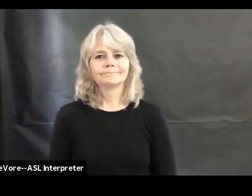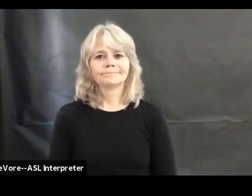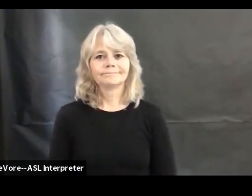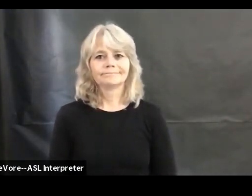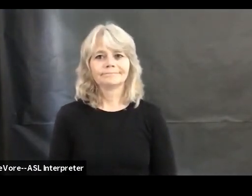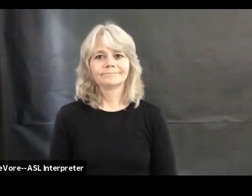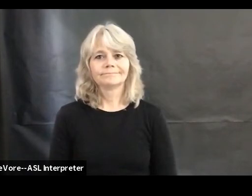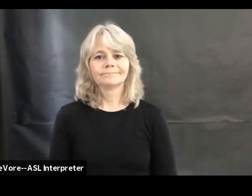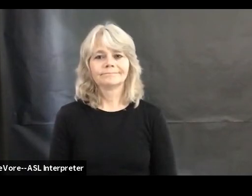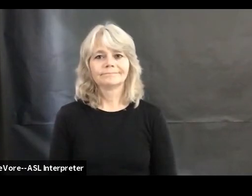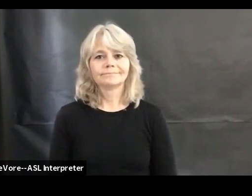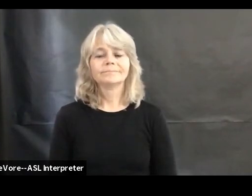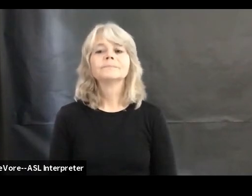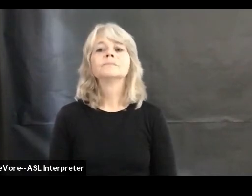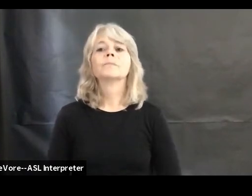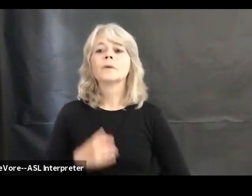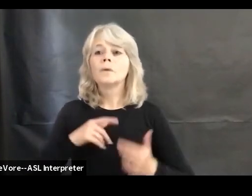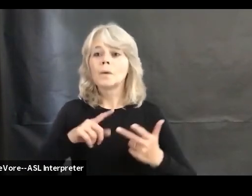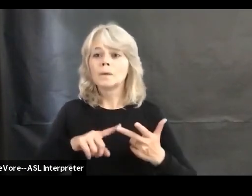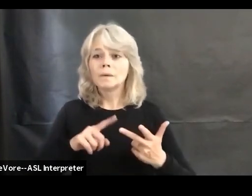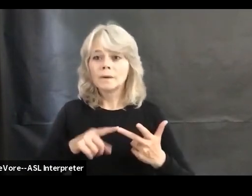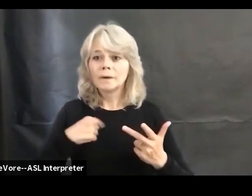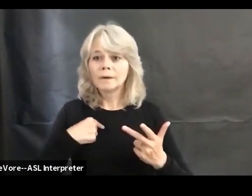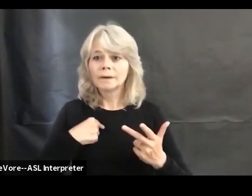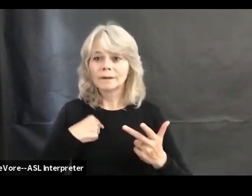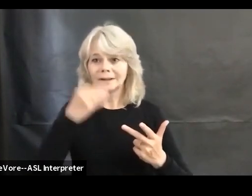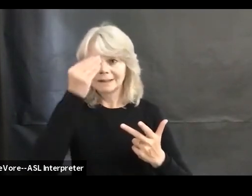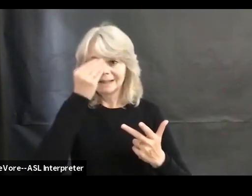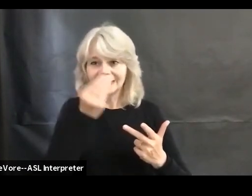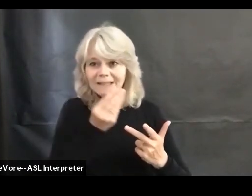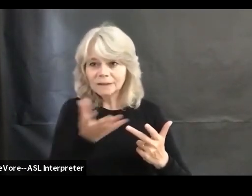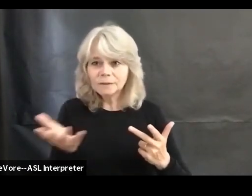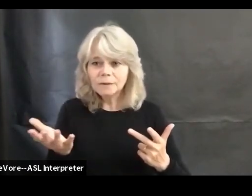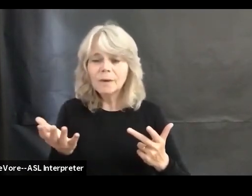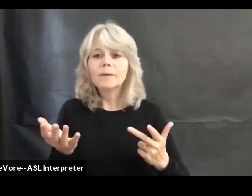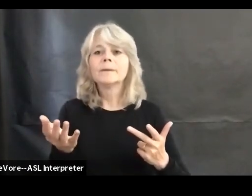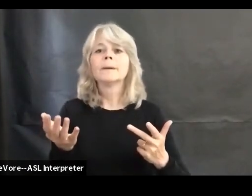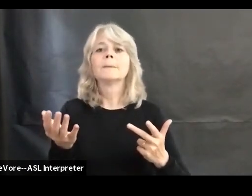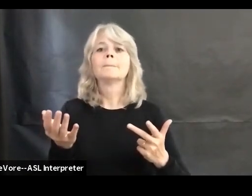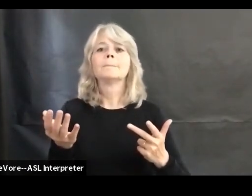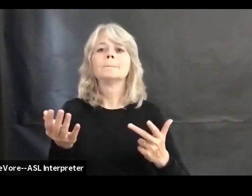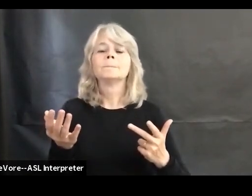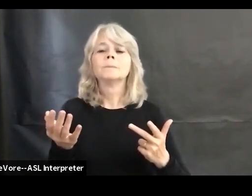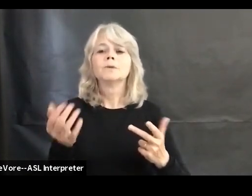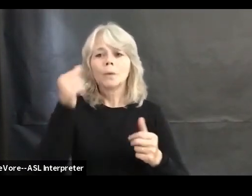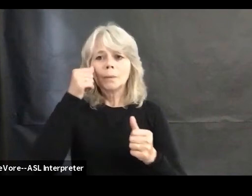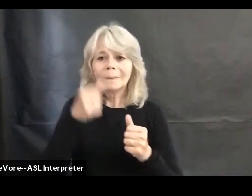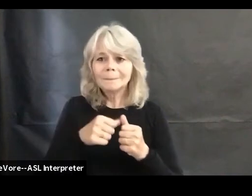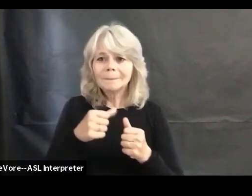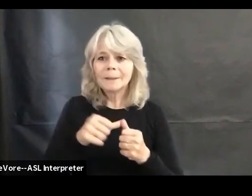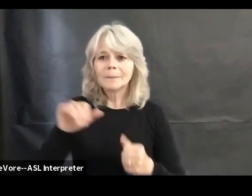Third announcement this week. I just want to remind everyone to check out JC Office Supply.